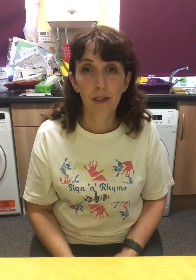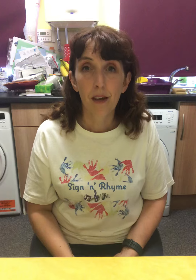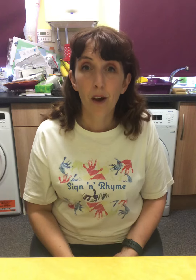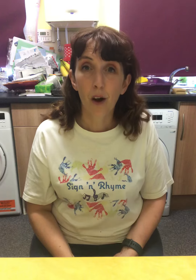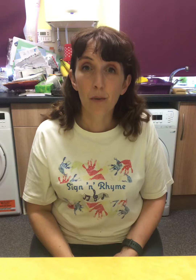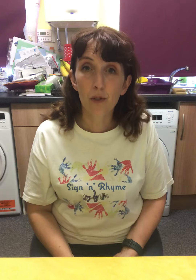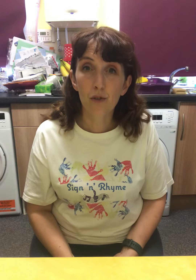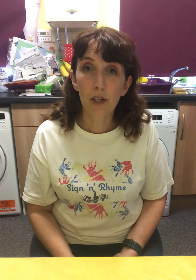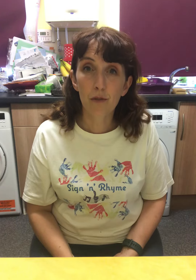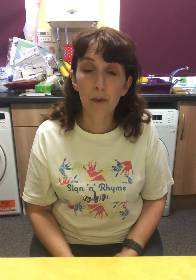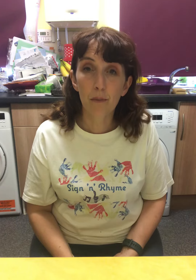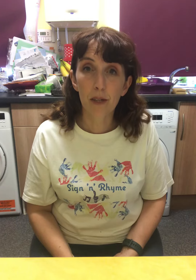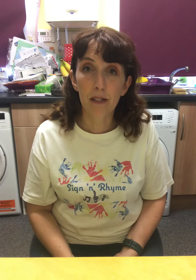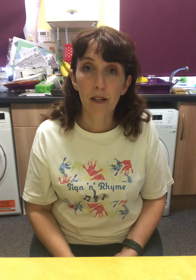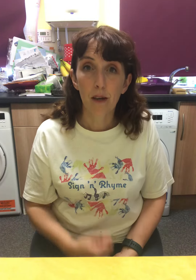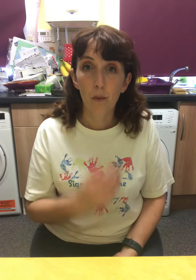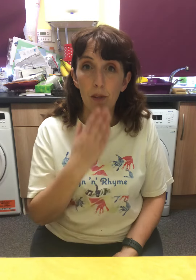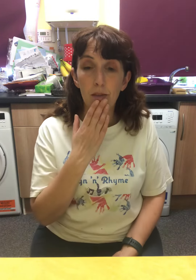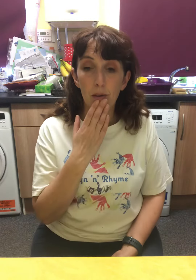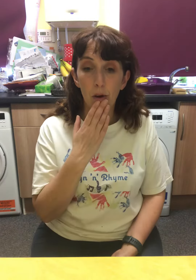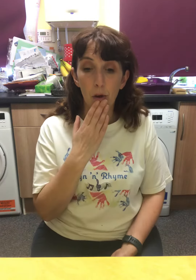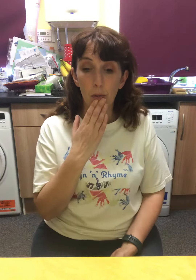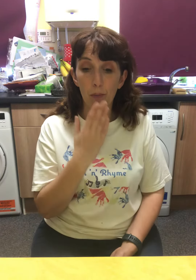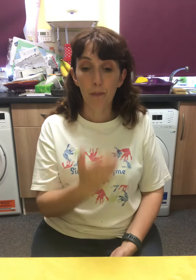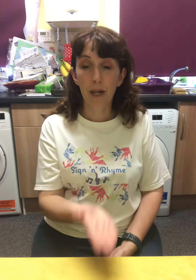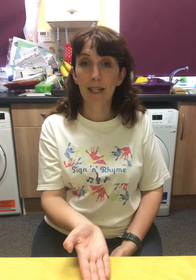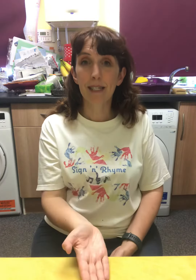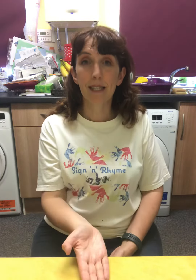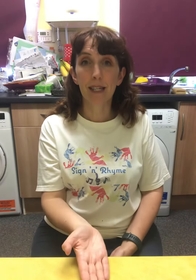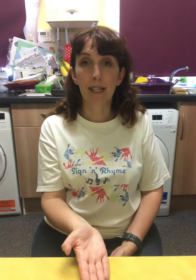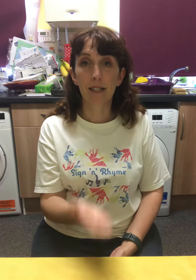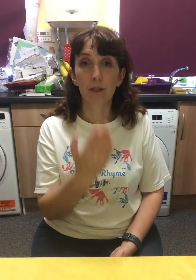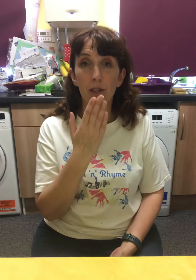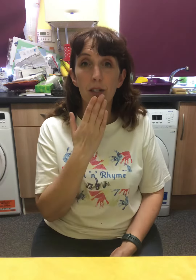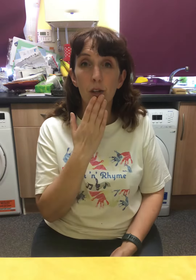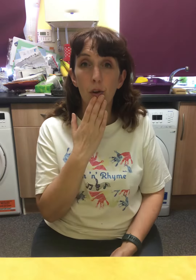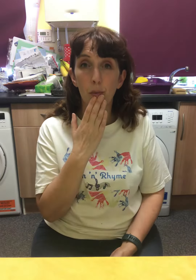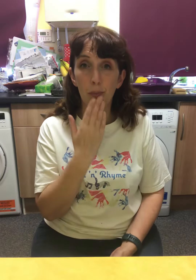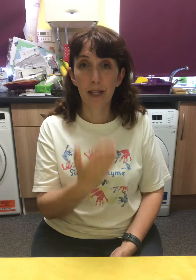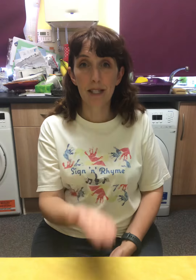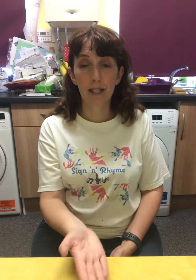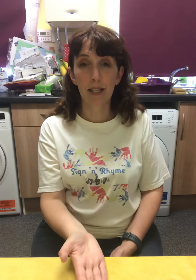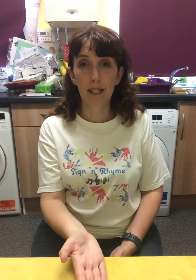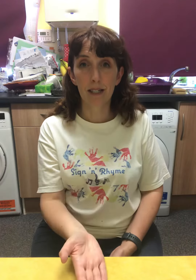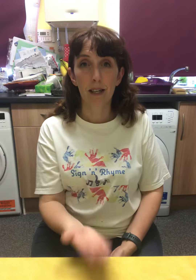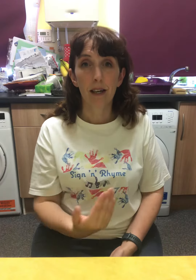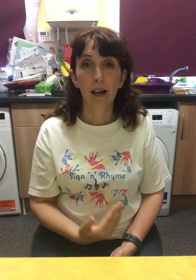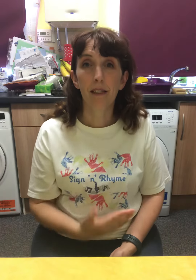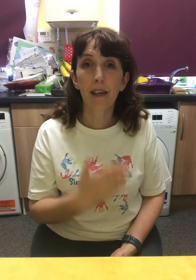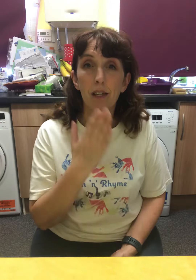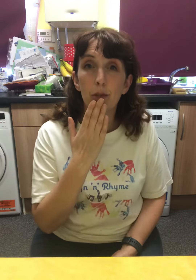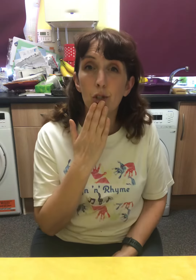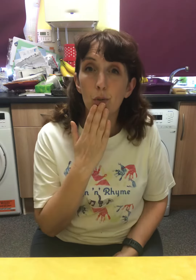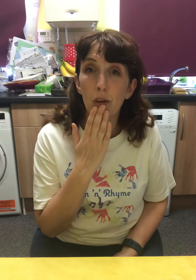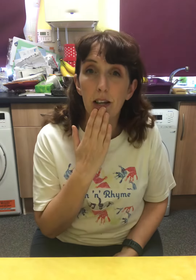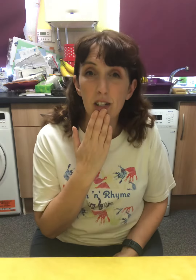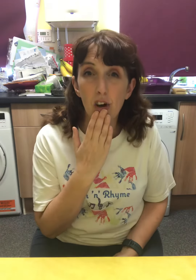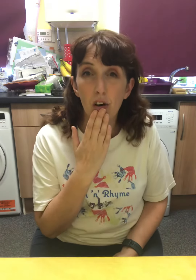I always try to remember it with PLEASE to the knees. It's nice and long. PLEASE to the knees. THANK YOU is short like TAR.